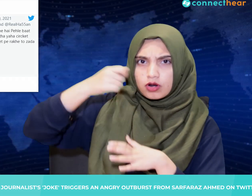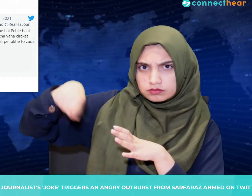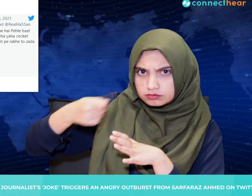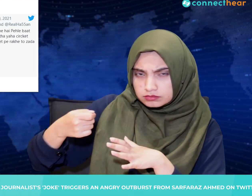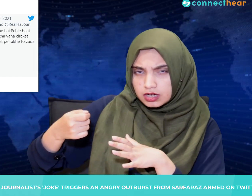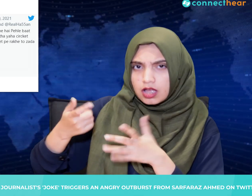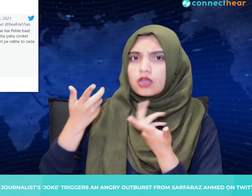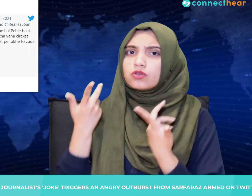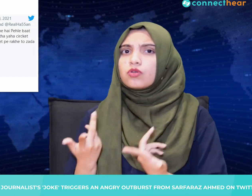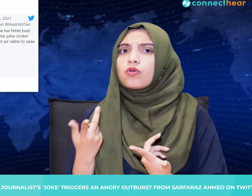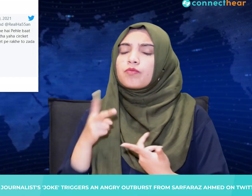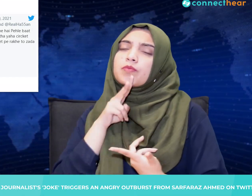She replied.